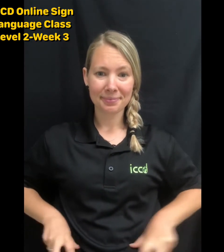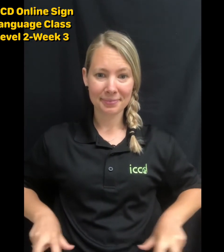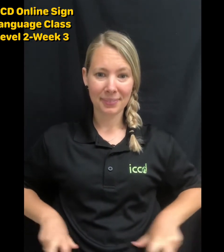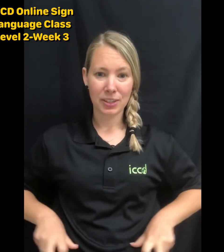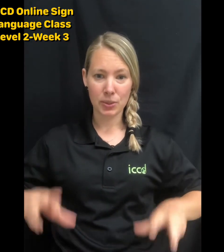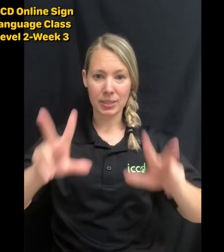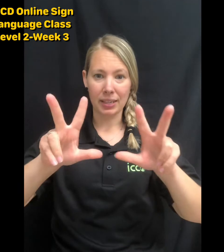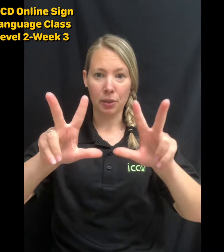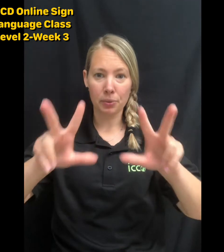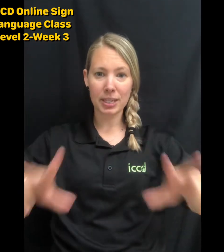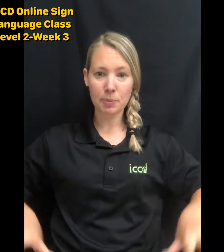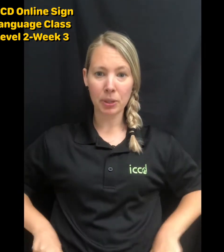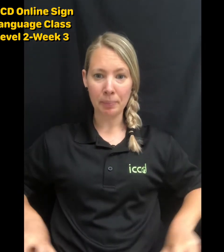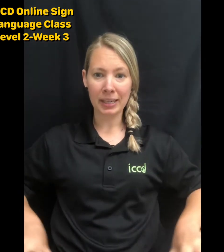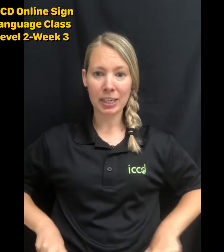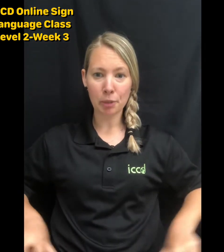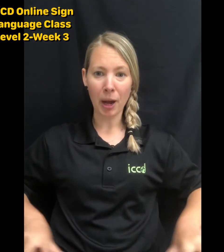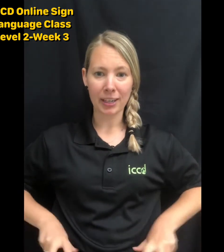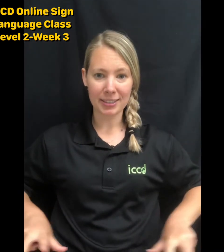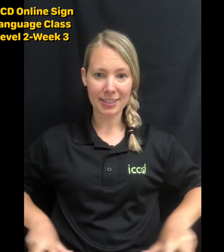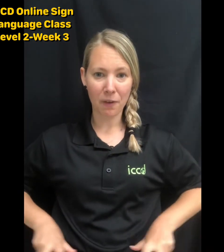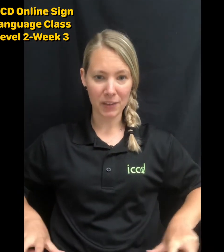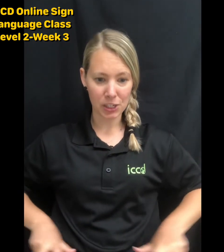So it's like the three's putting money in your pocket. Selfish.